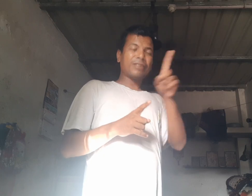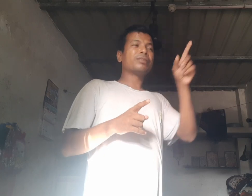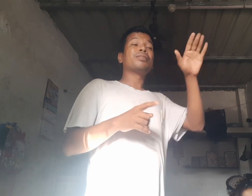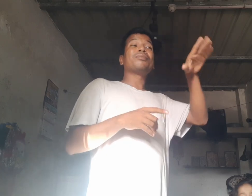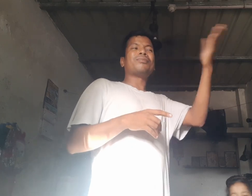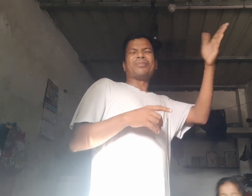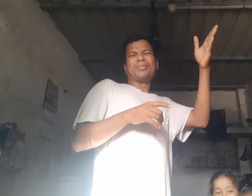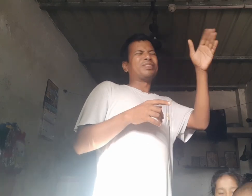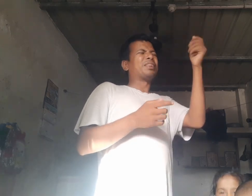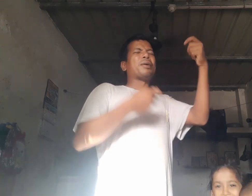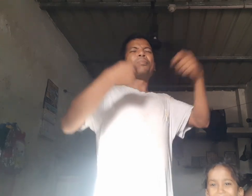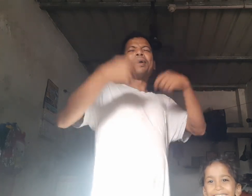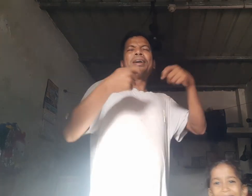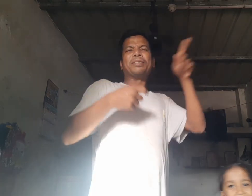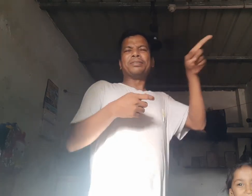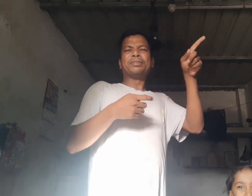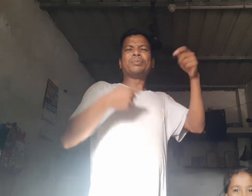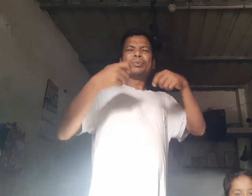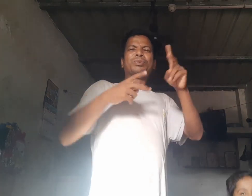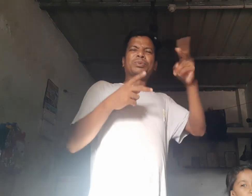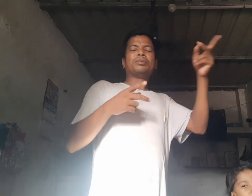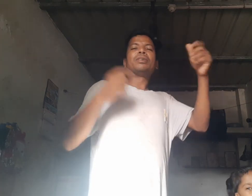It's time for us